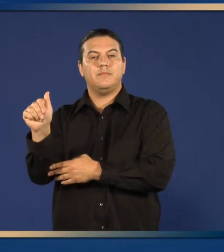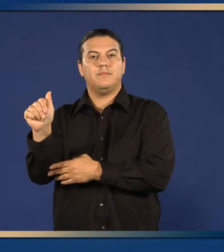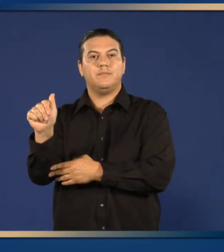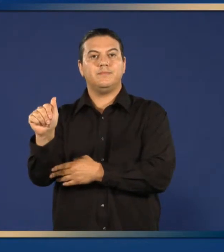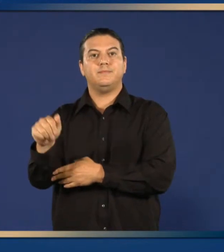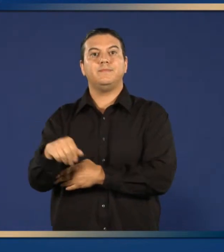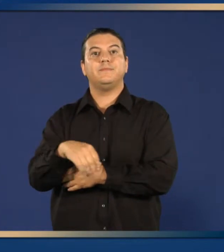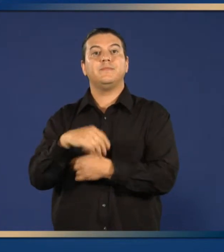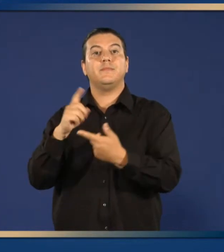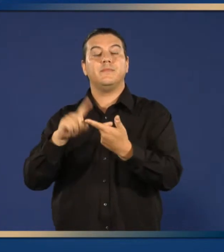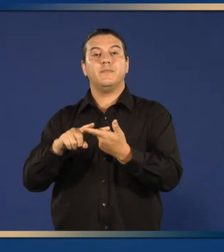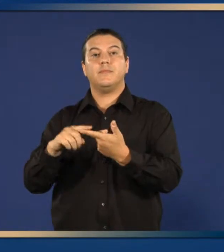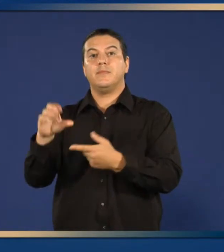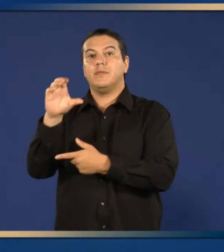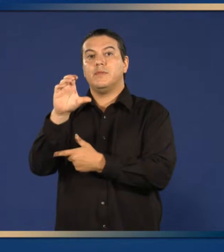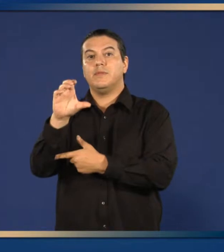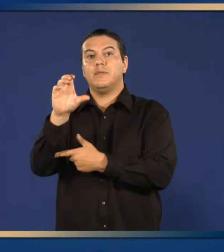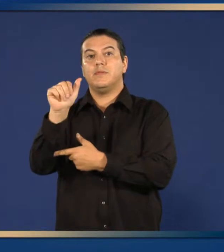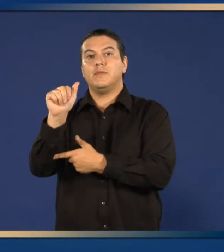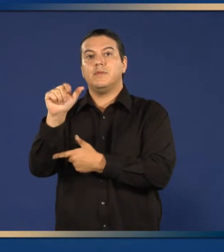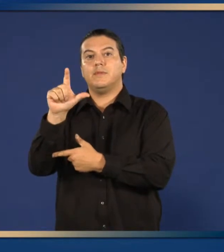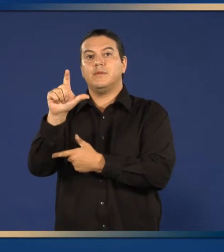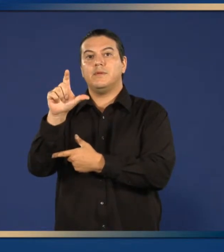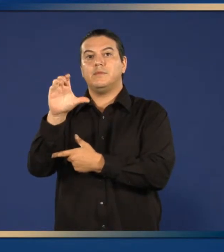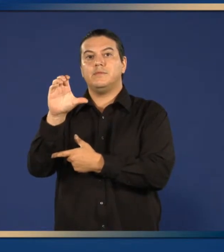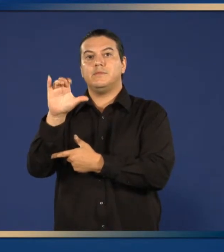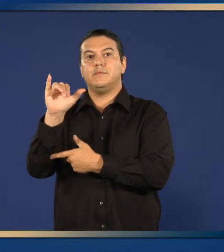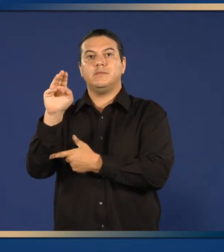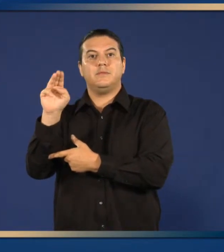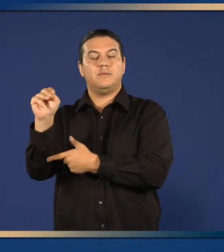Calcium or Iron supplements.